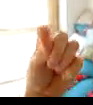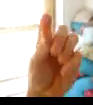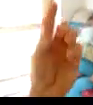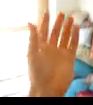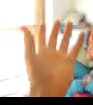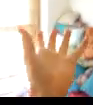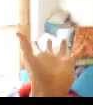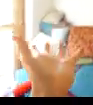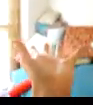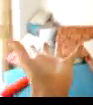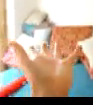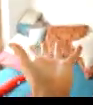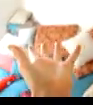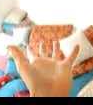full of the moving world.